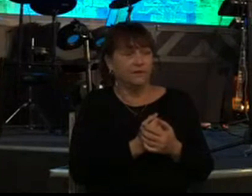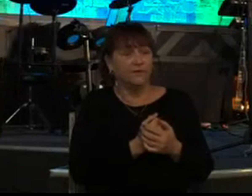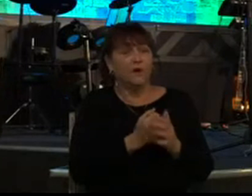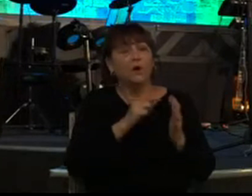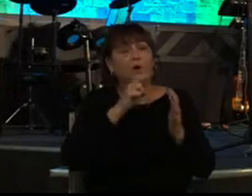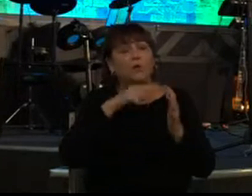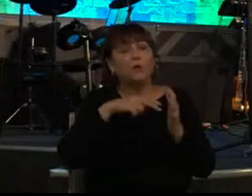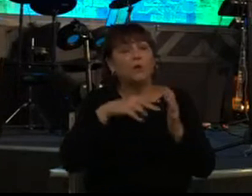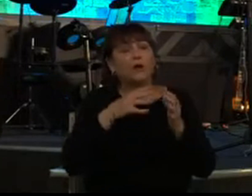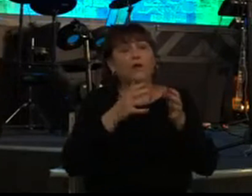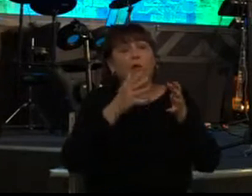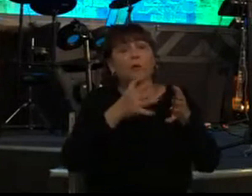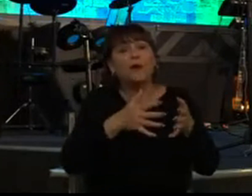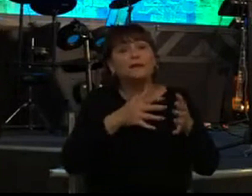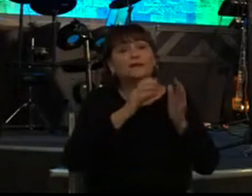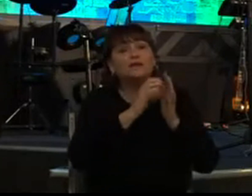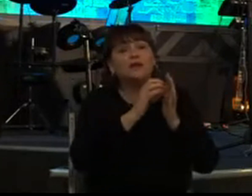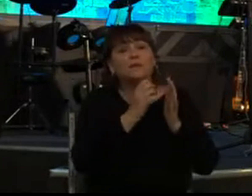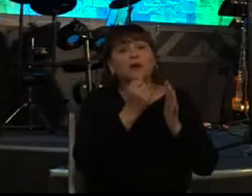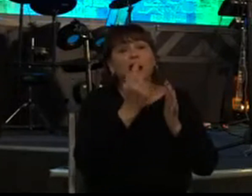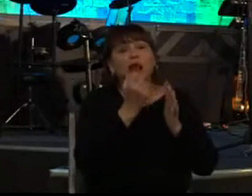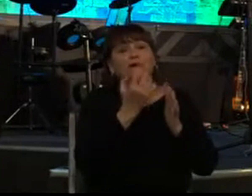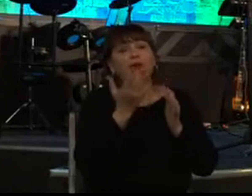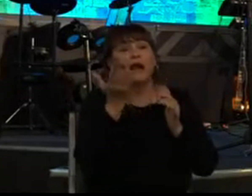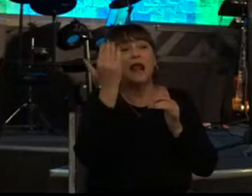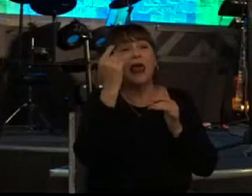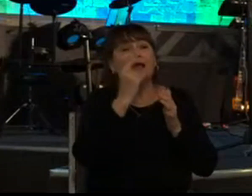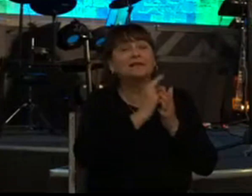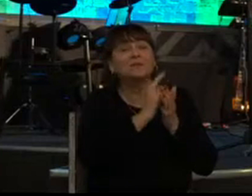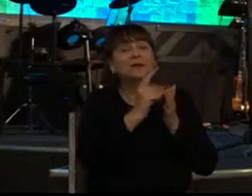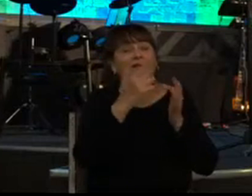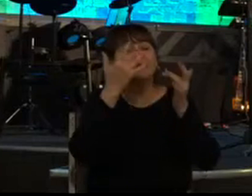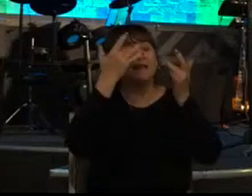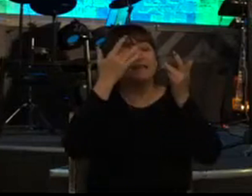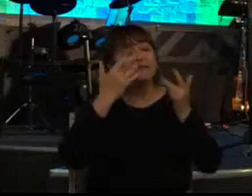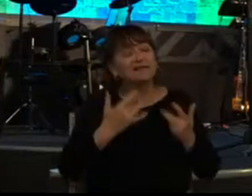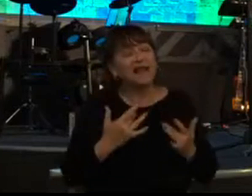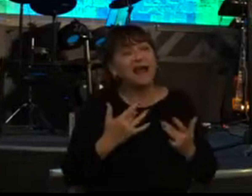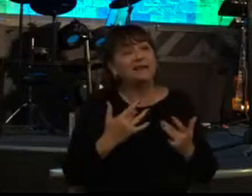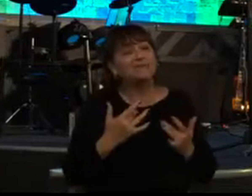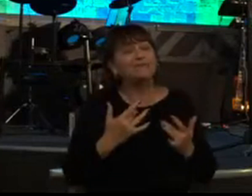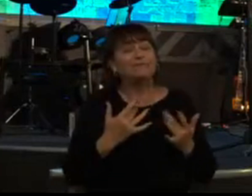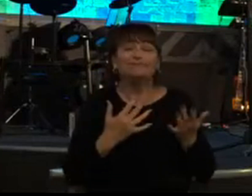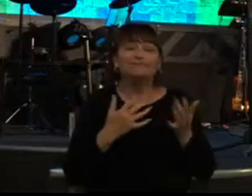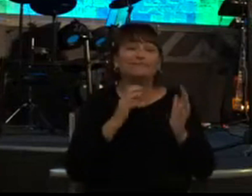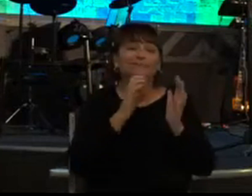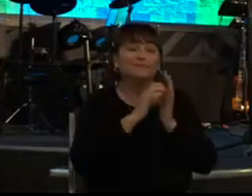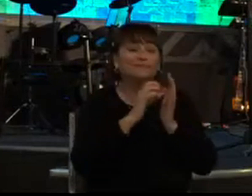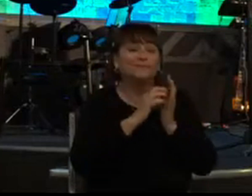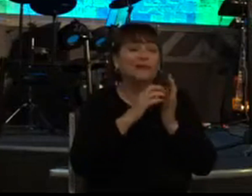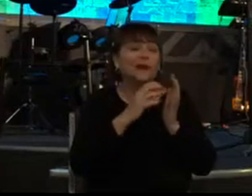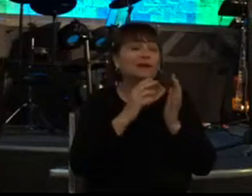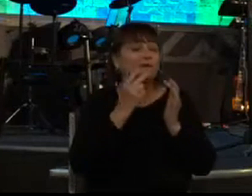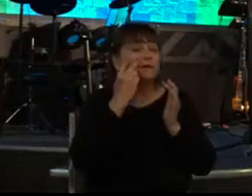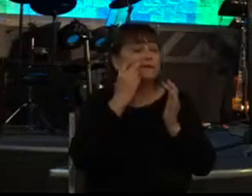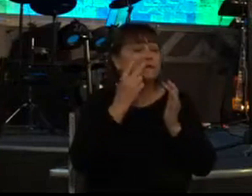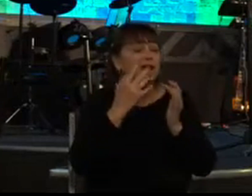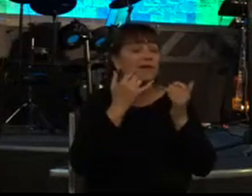last week and what a sad chapter it was um as we've seen this really low